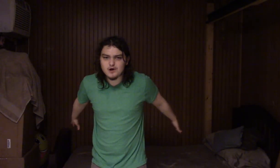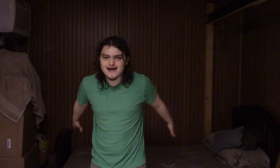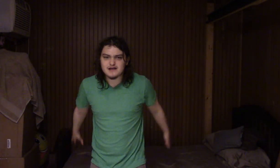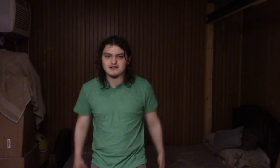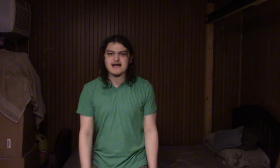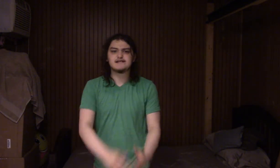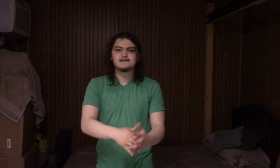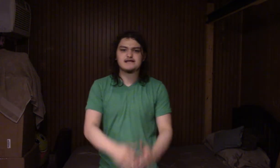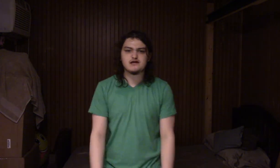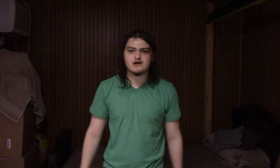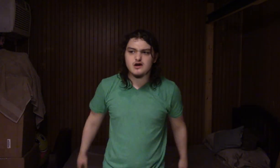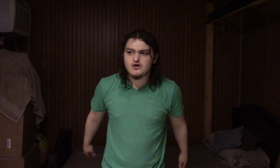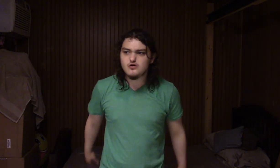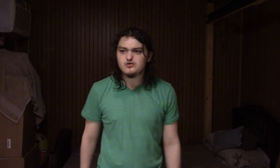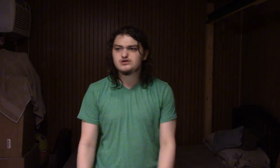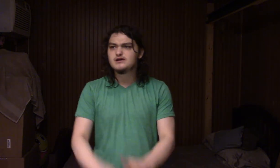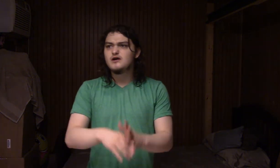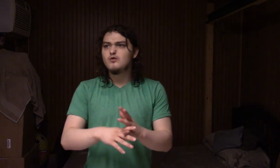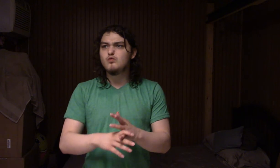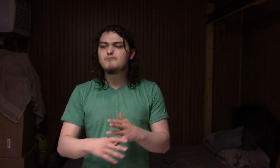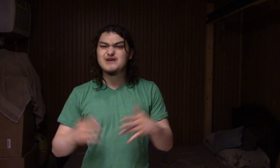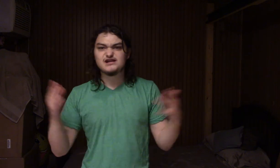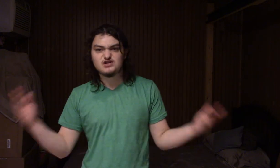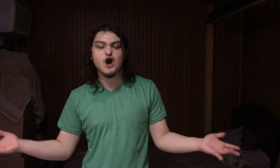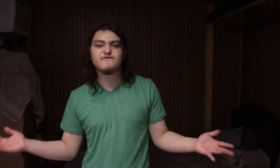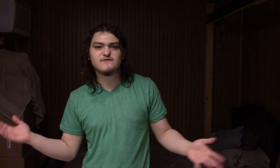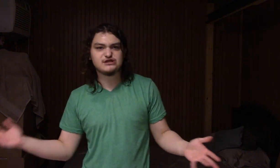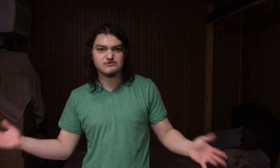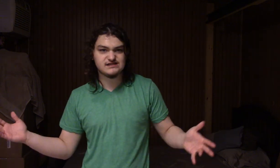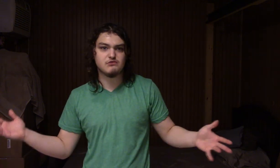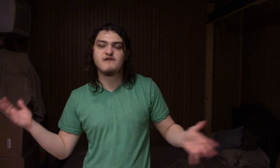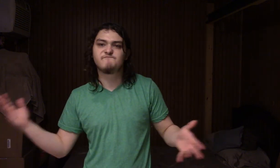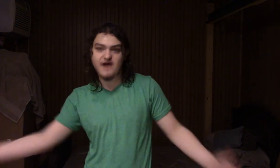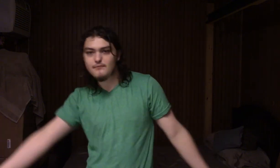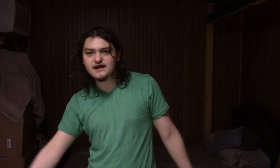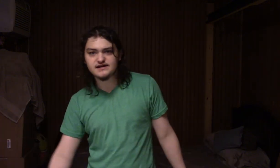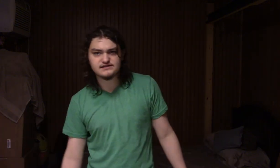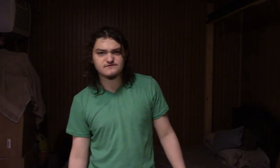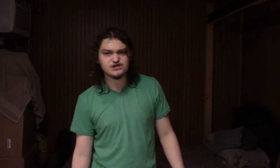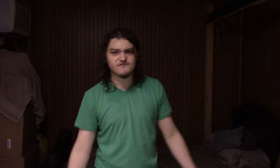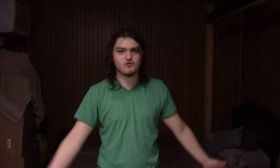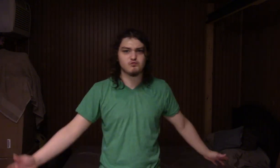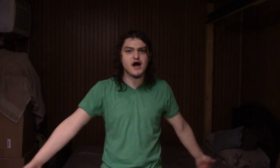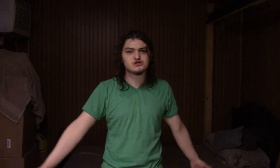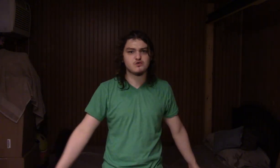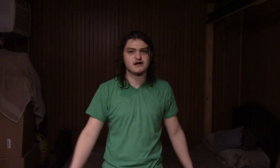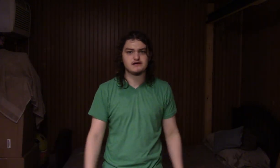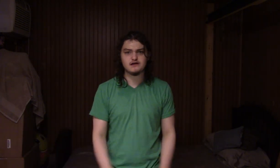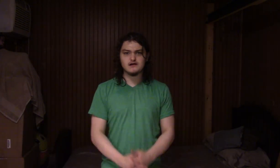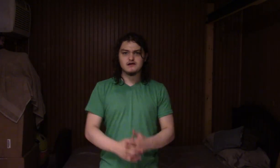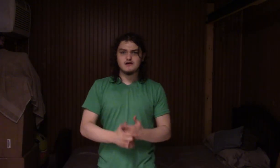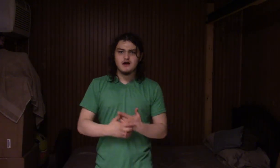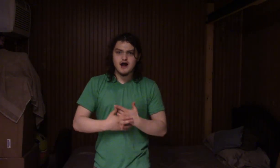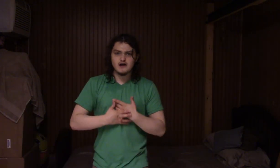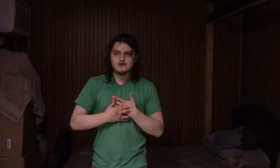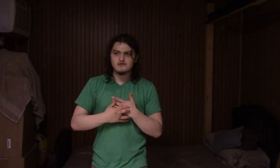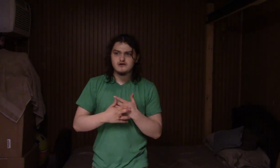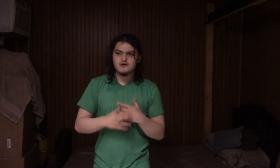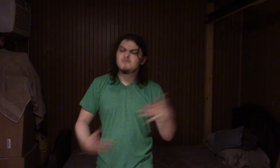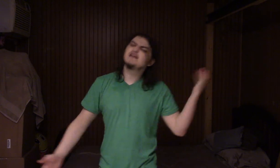like Lacey, who's, would be tortured if she was still a feminist, if she ever was one. I don't know, but,